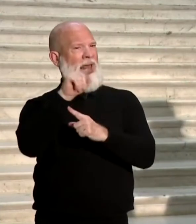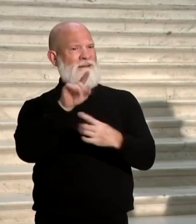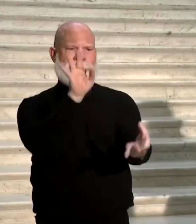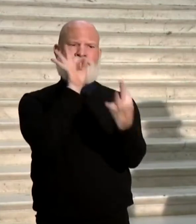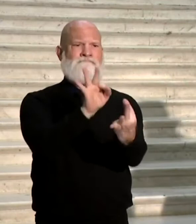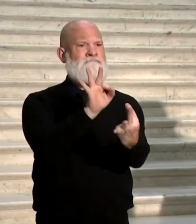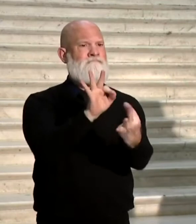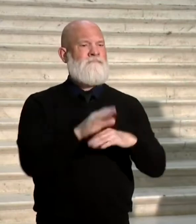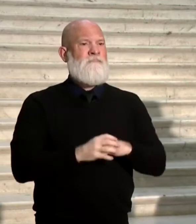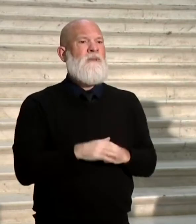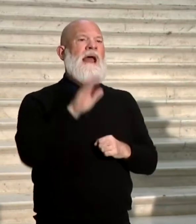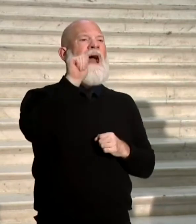ballot.